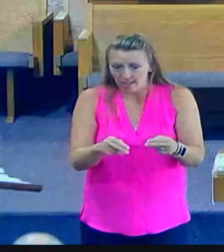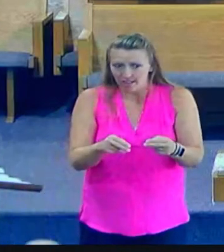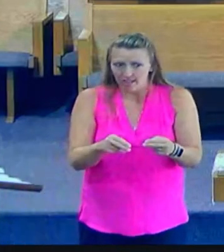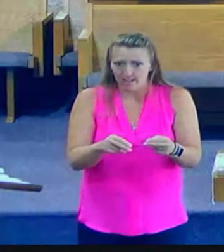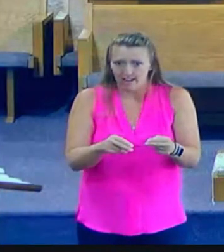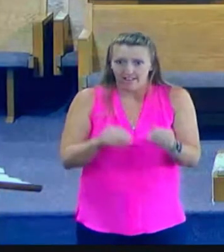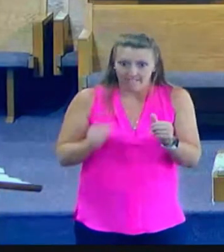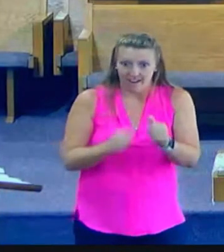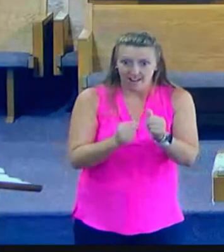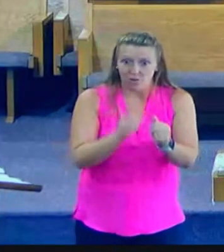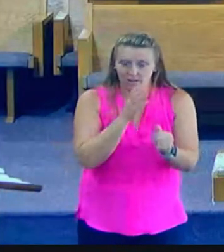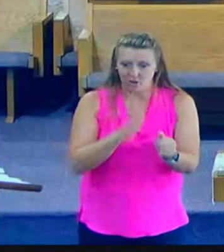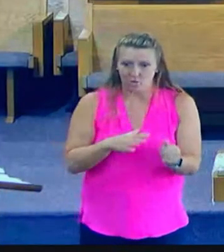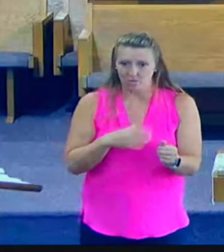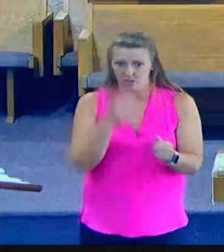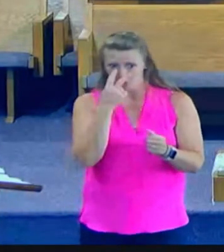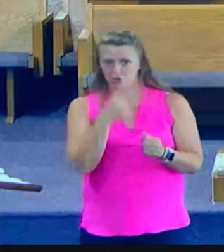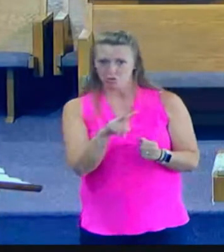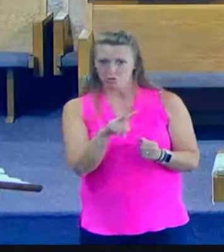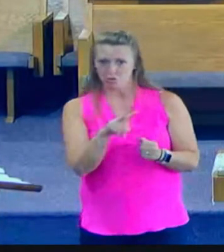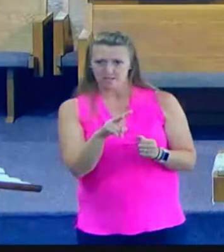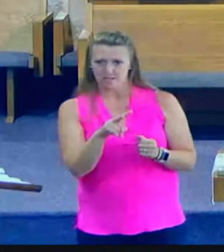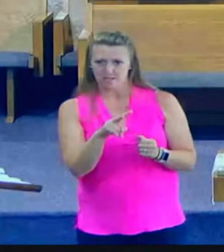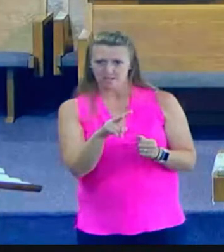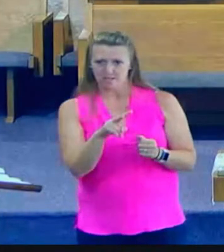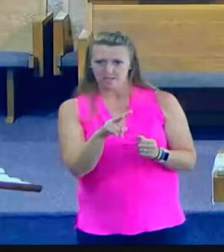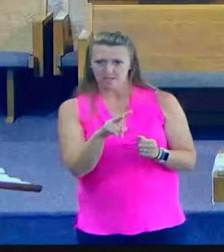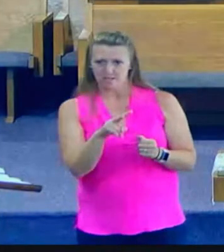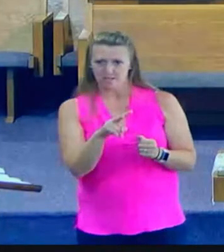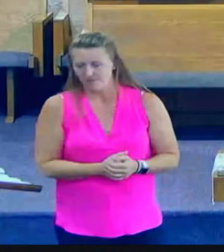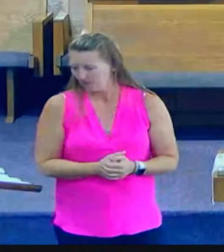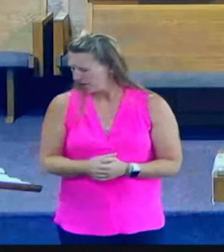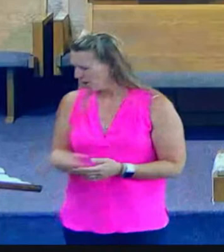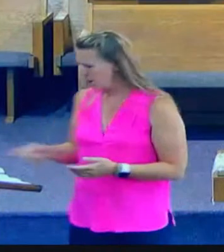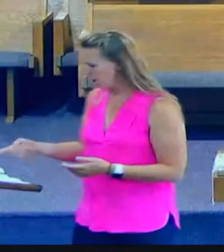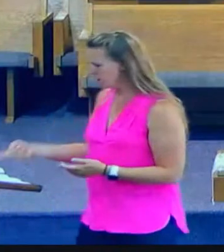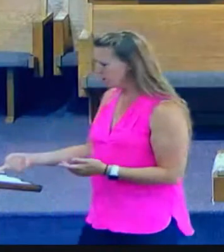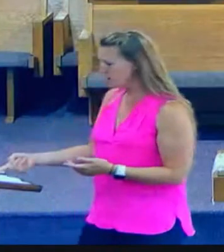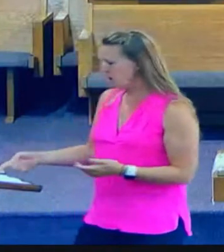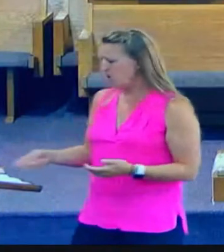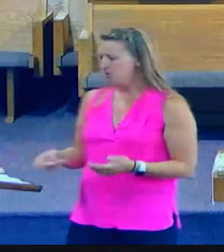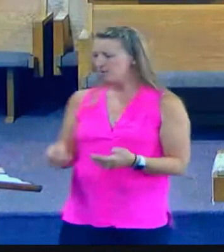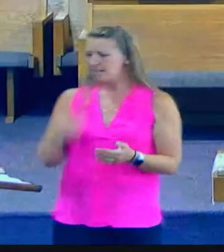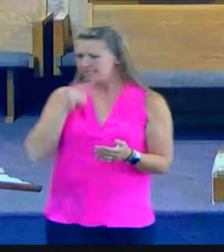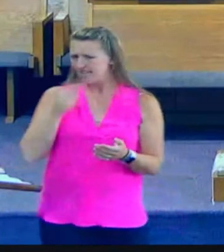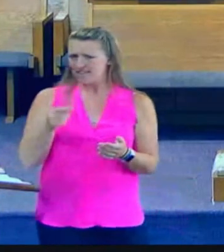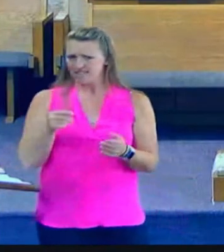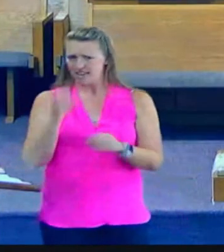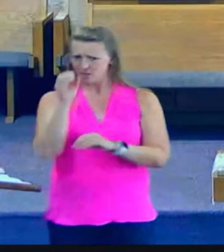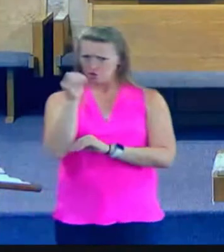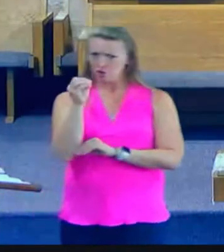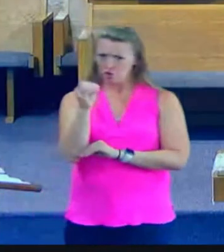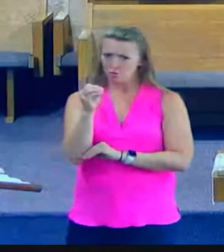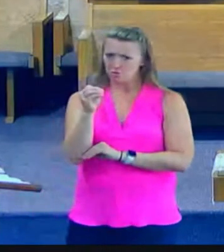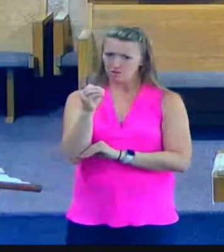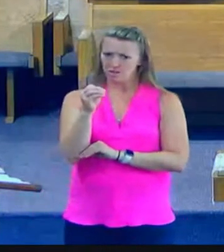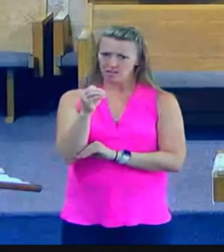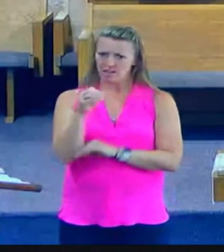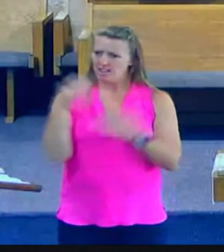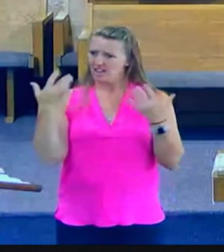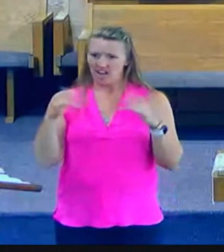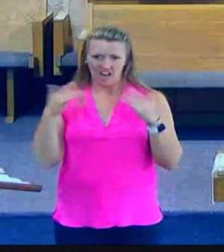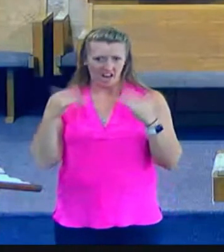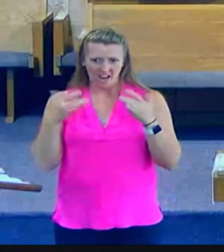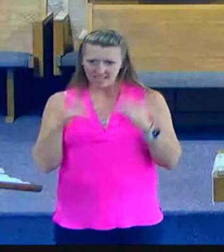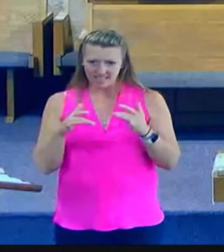Our text tells us today that at noontime, the hottest part of the day, see it started when the